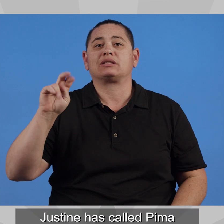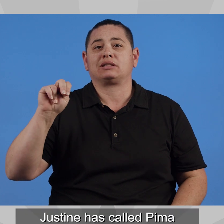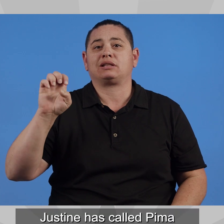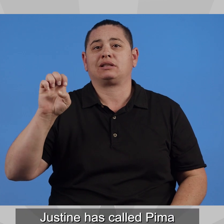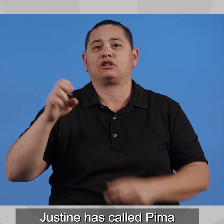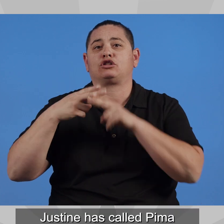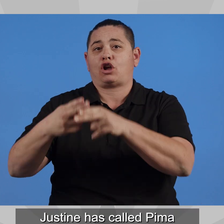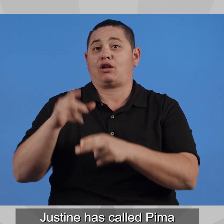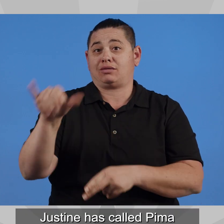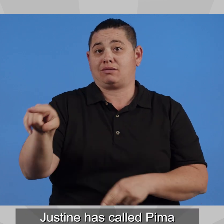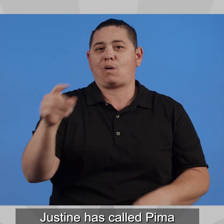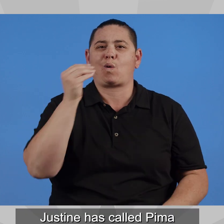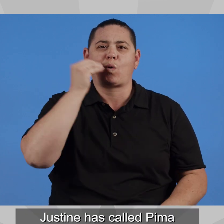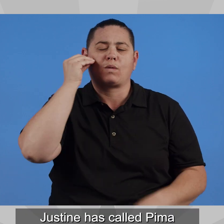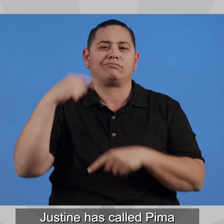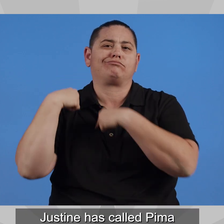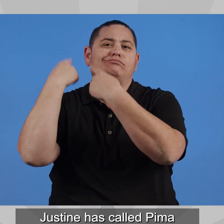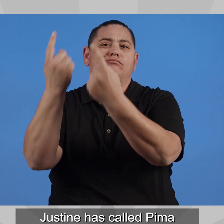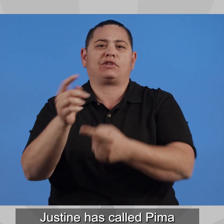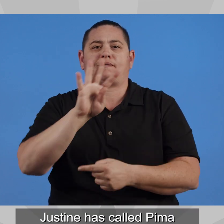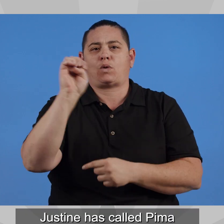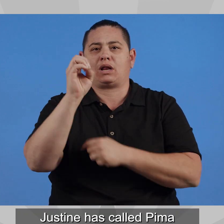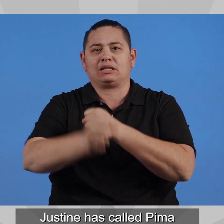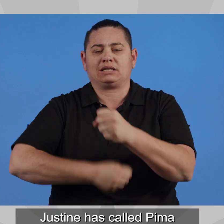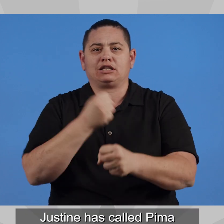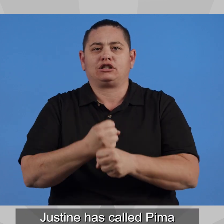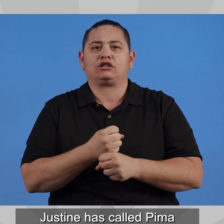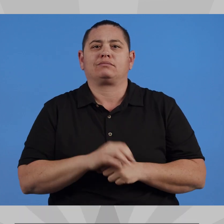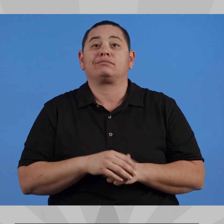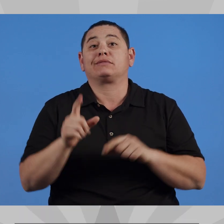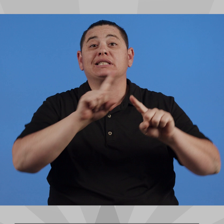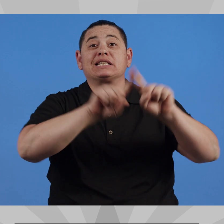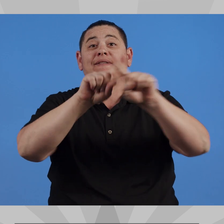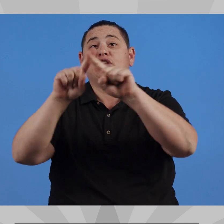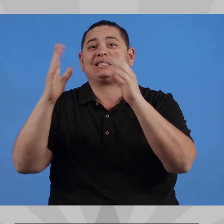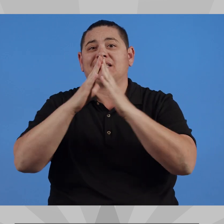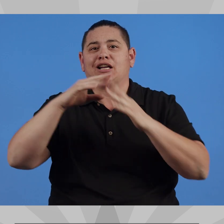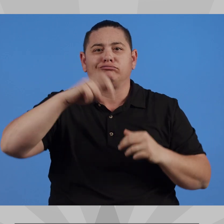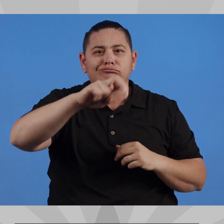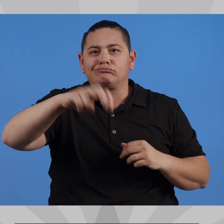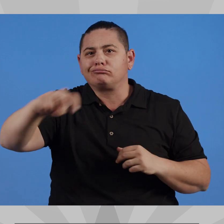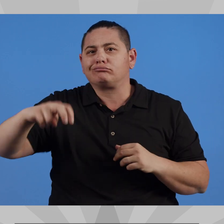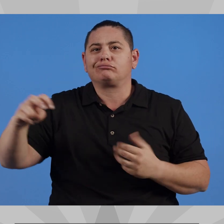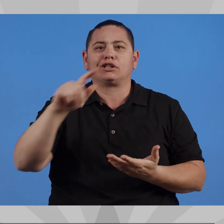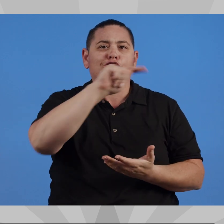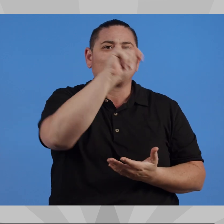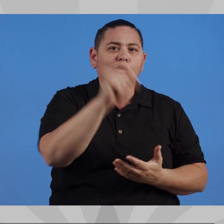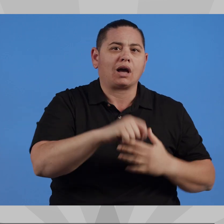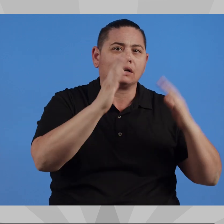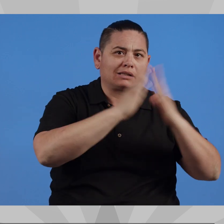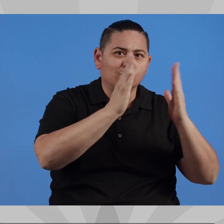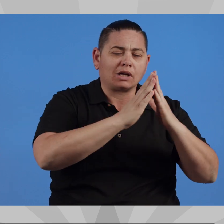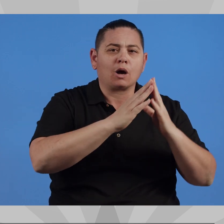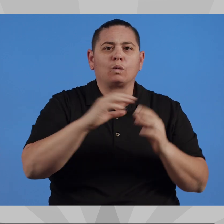Justine has called Pima County home for over 40 years, with time spent living in Tucson and